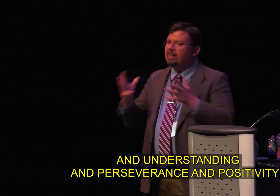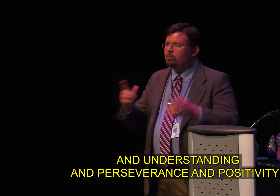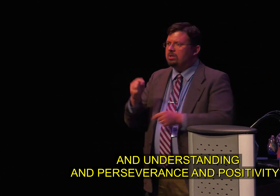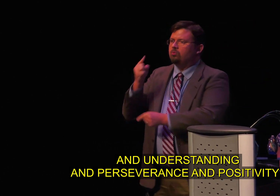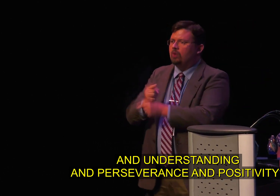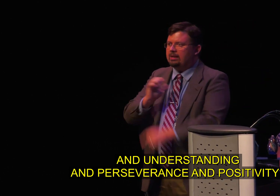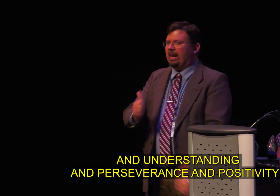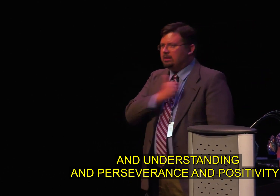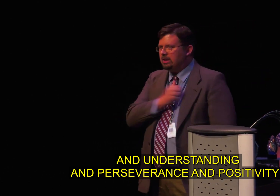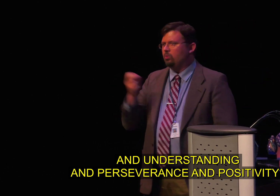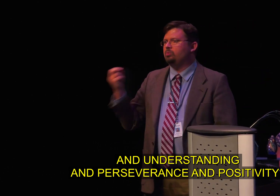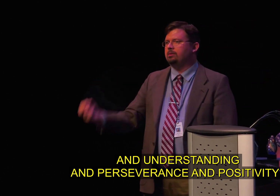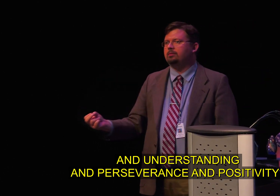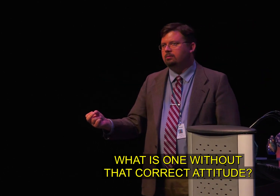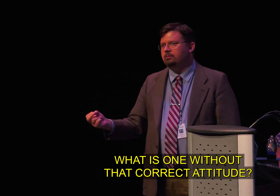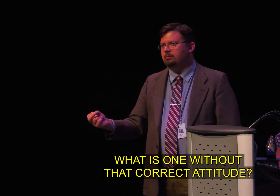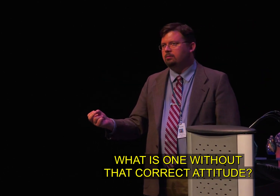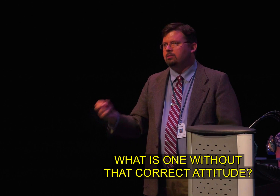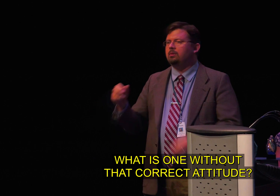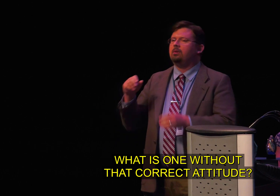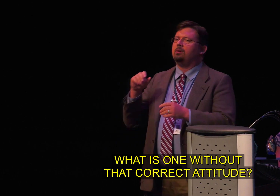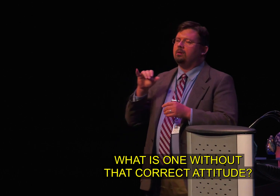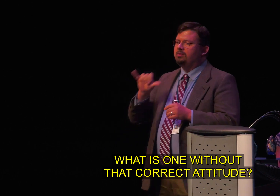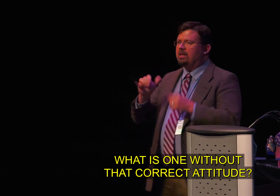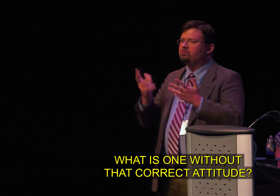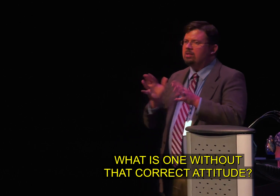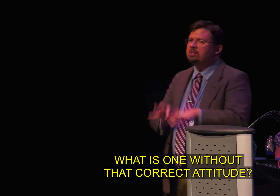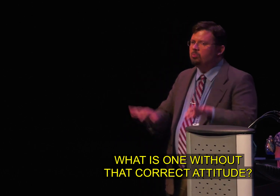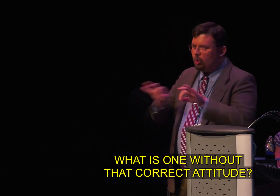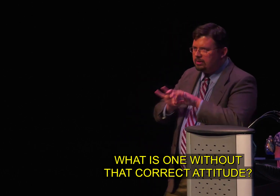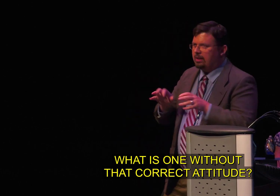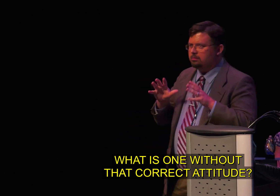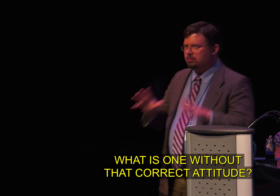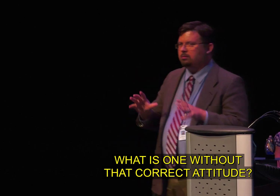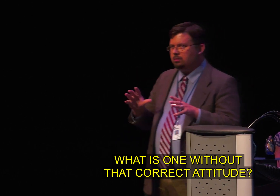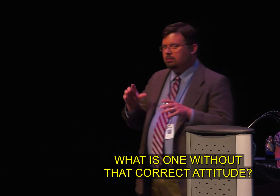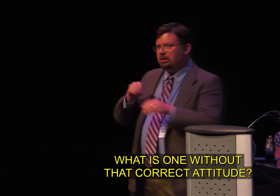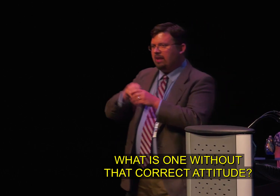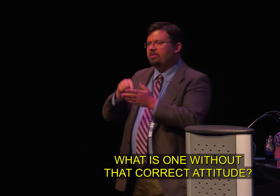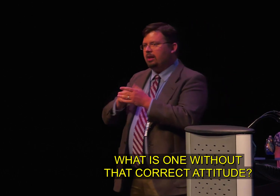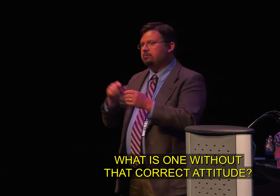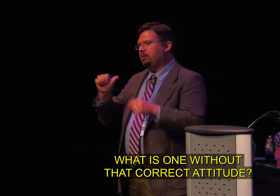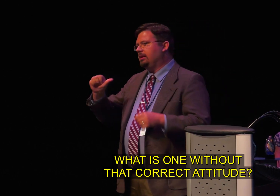positivity? What is one without that correct attitude?